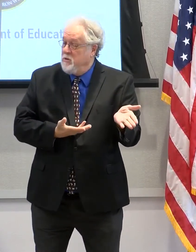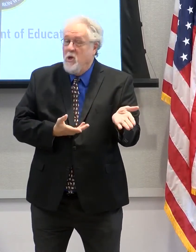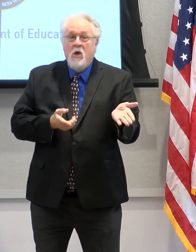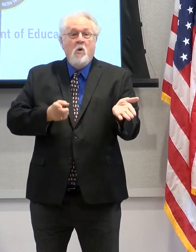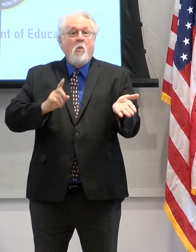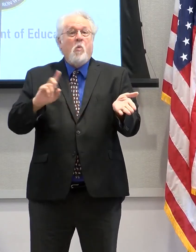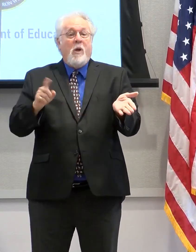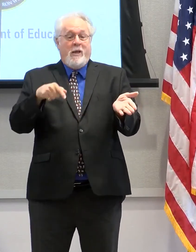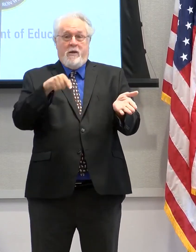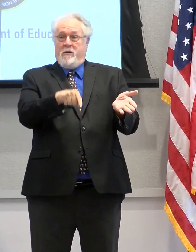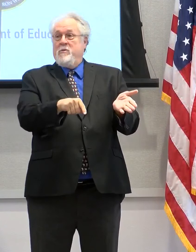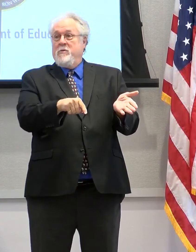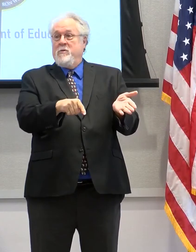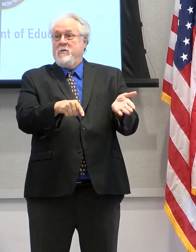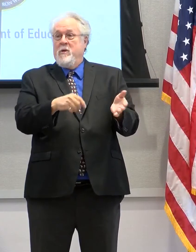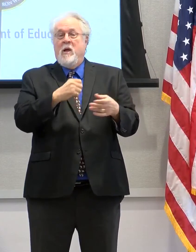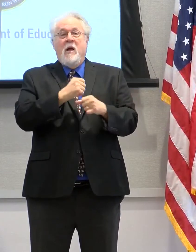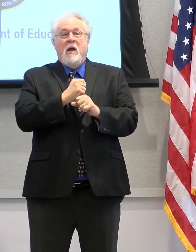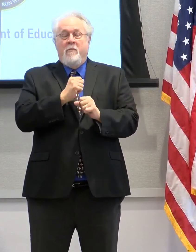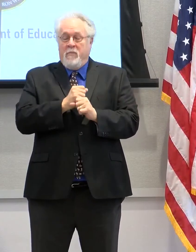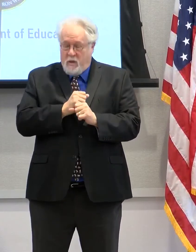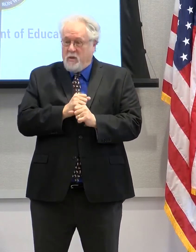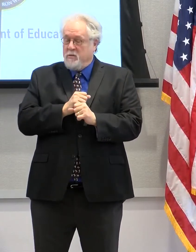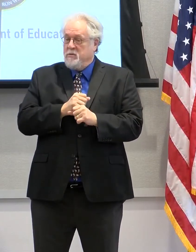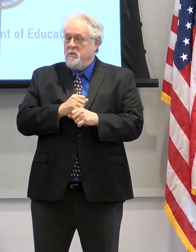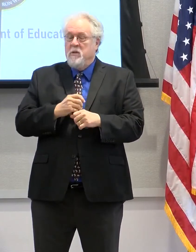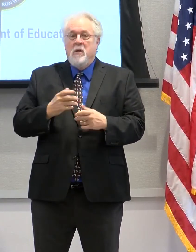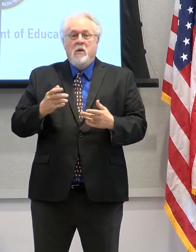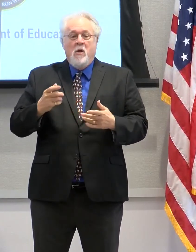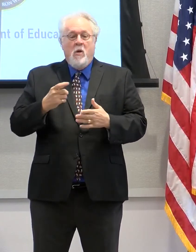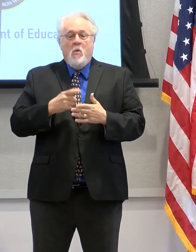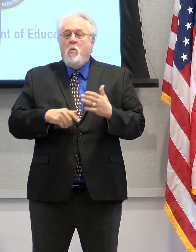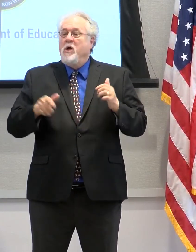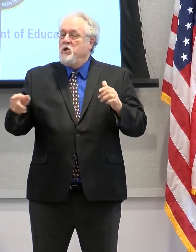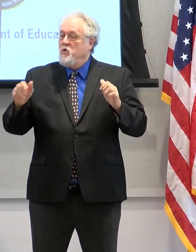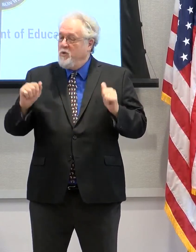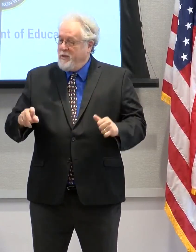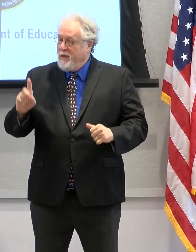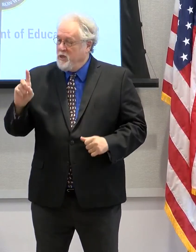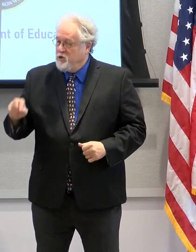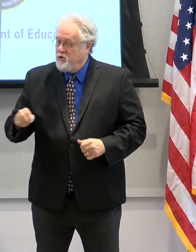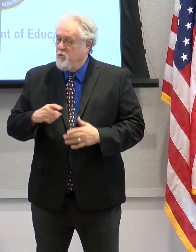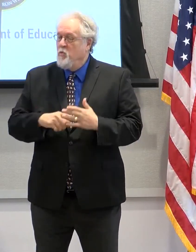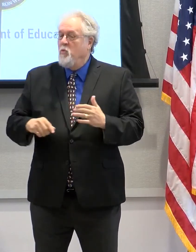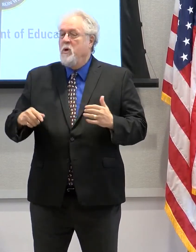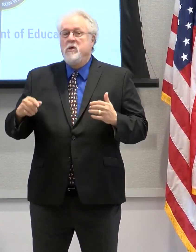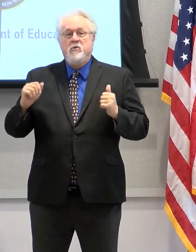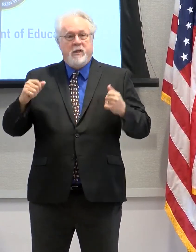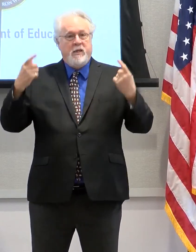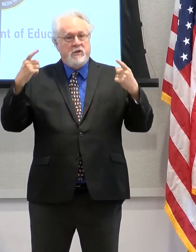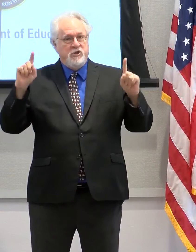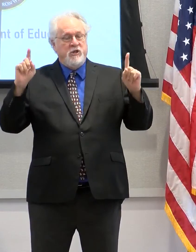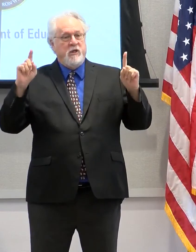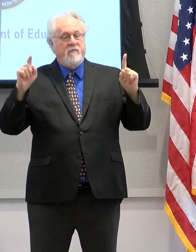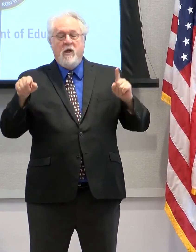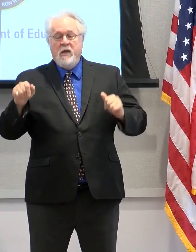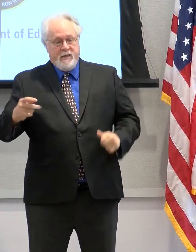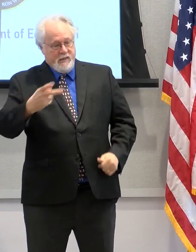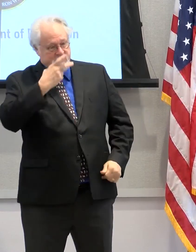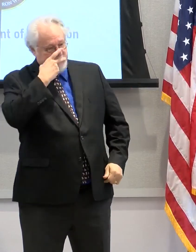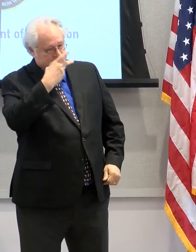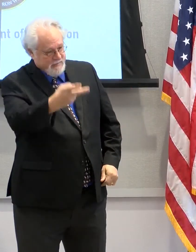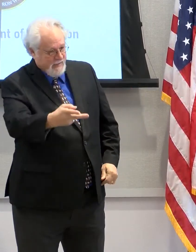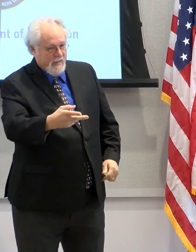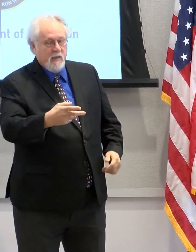place. It makes concrete what they can achieve and what they can do so they can see it.